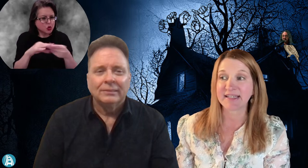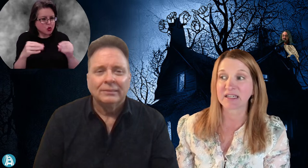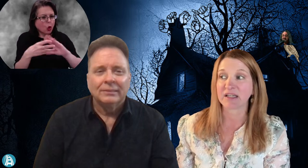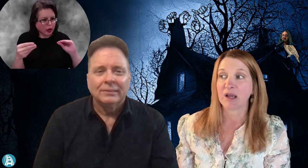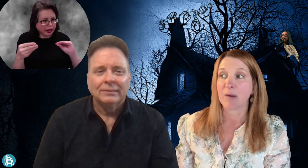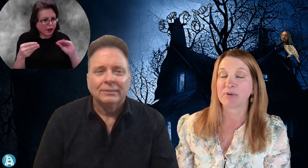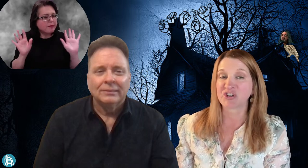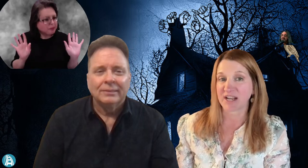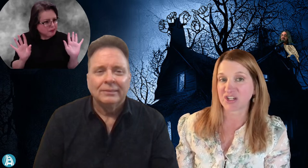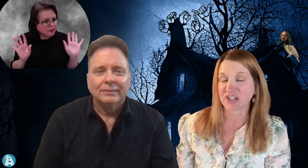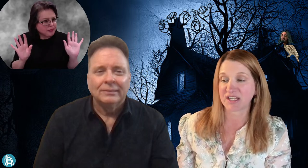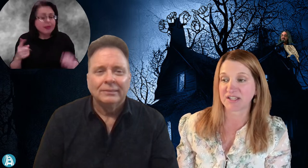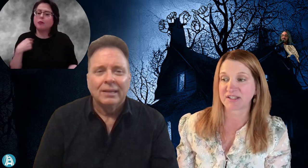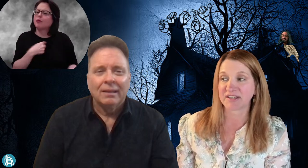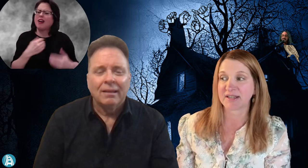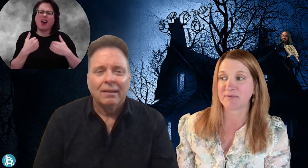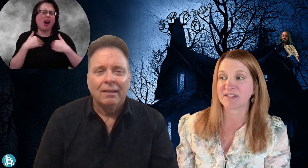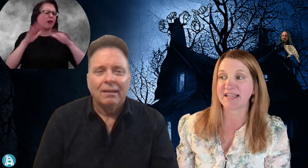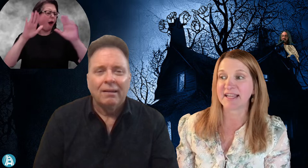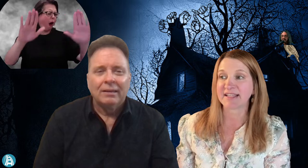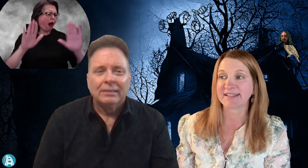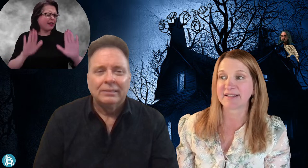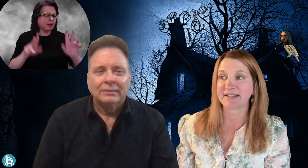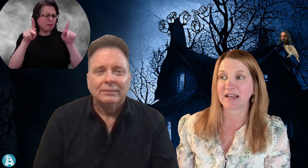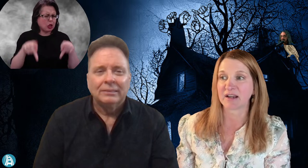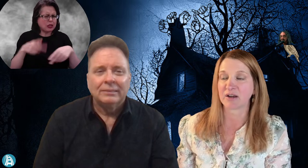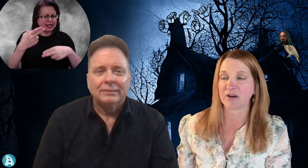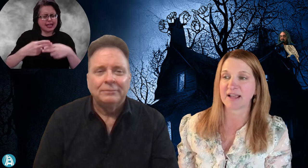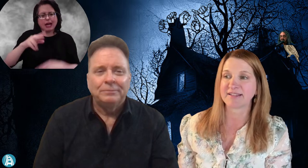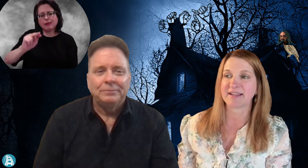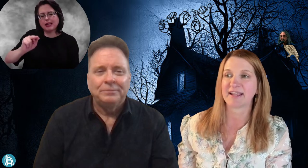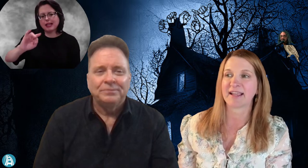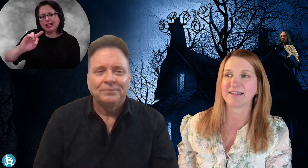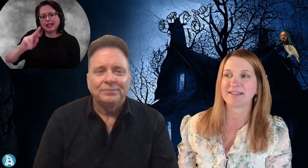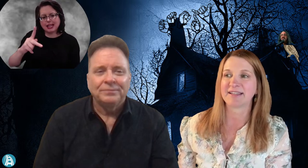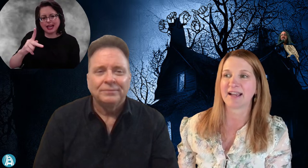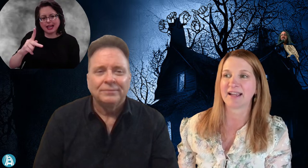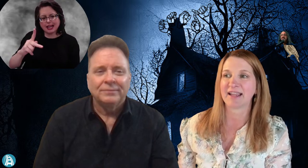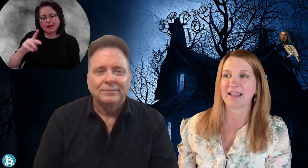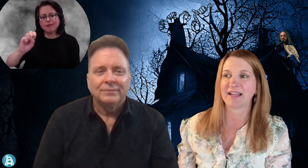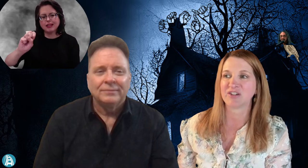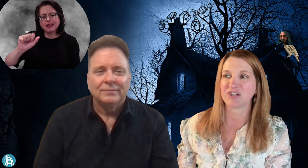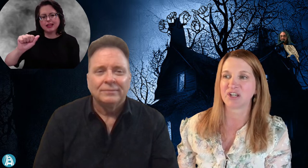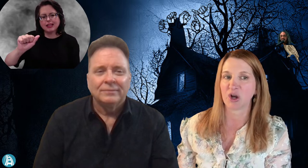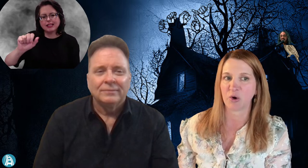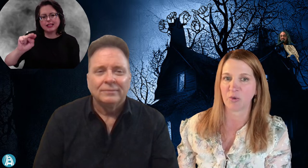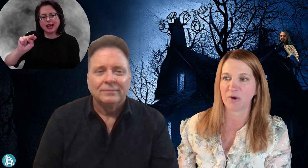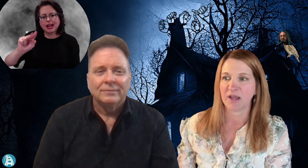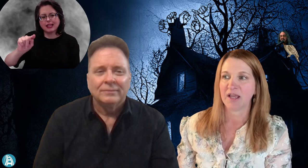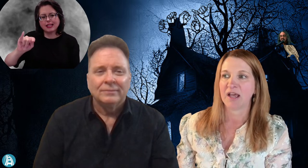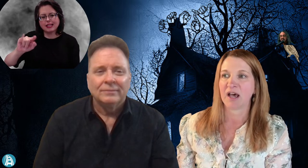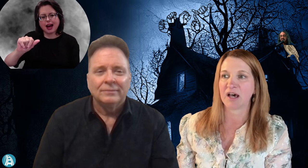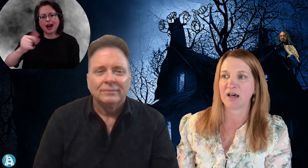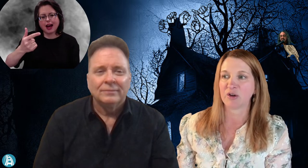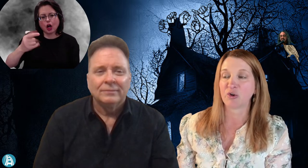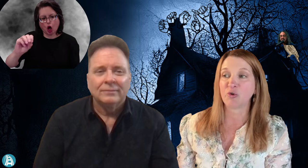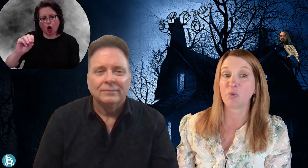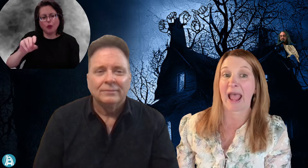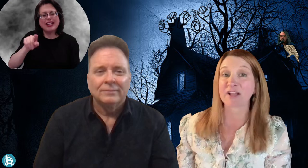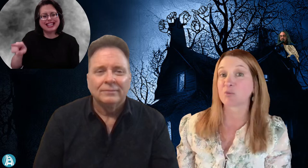projectionist, his name is Nick Santiago, S-A-N-T-I-A-G-O, who has